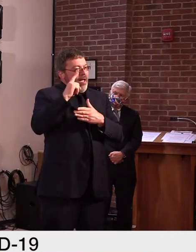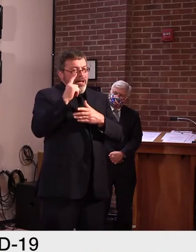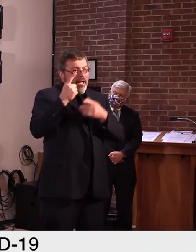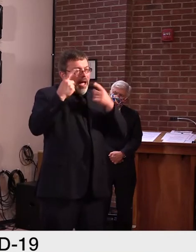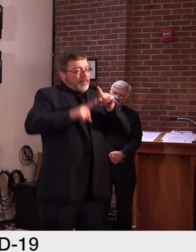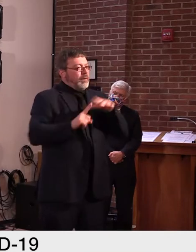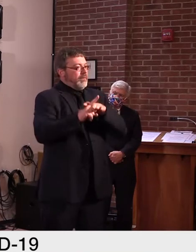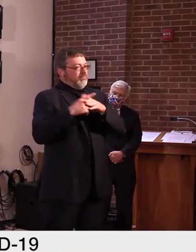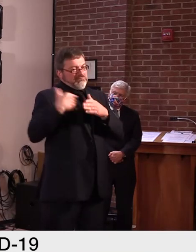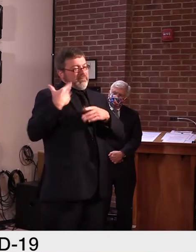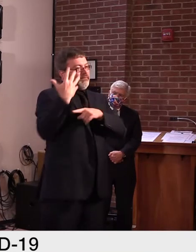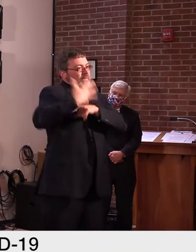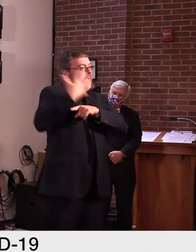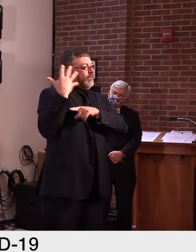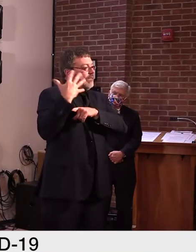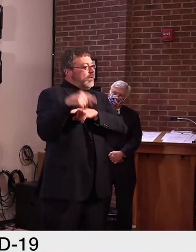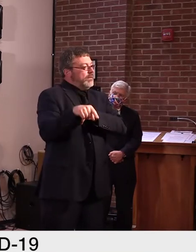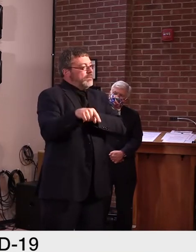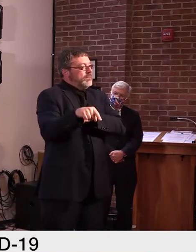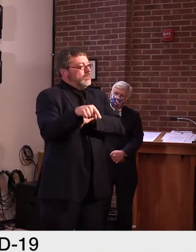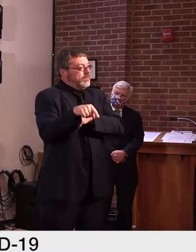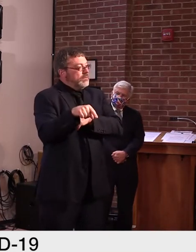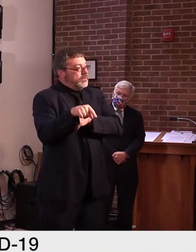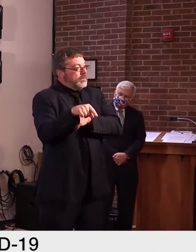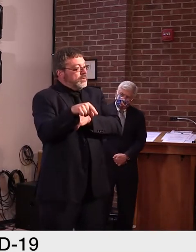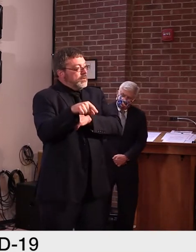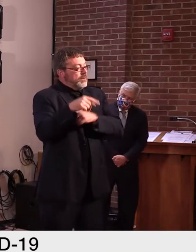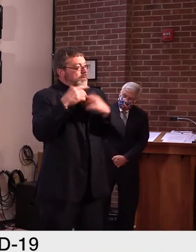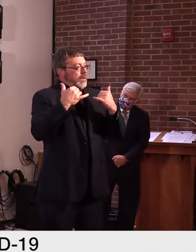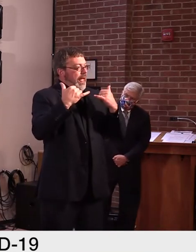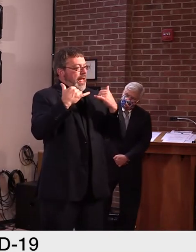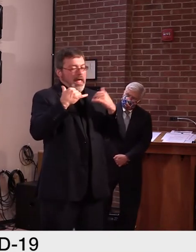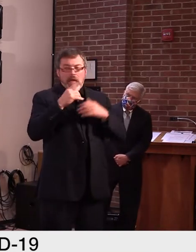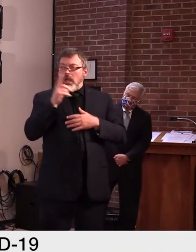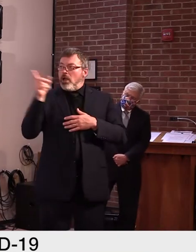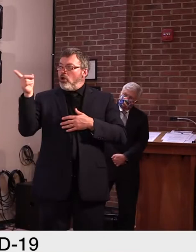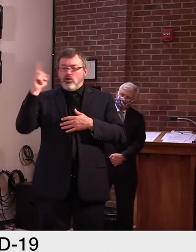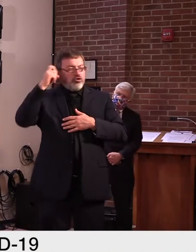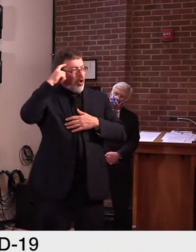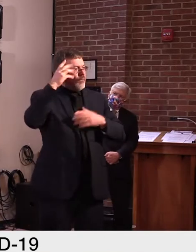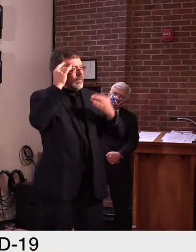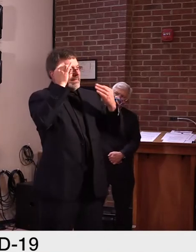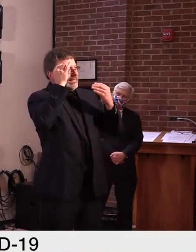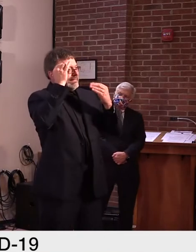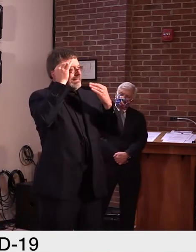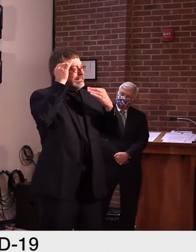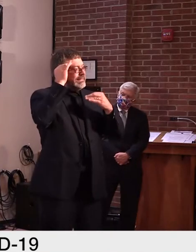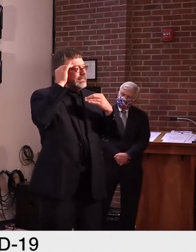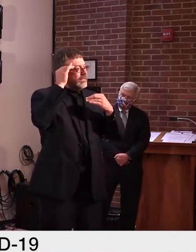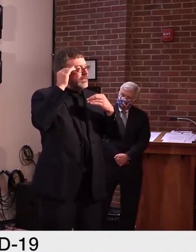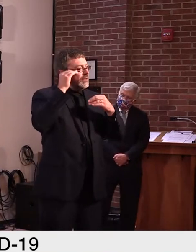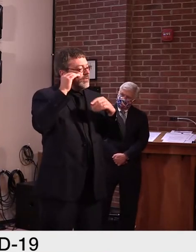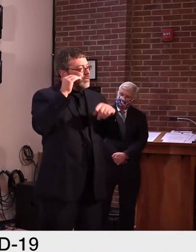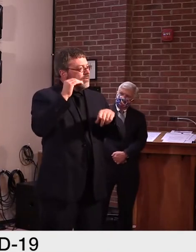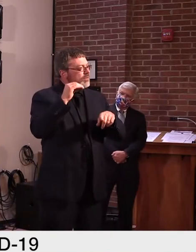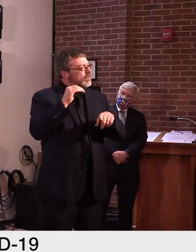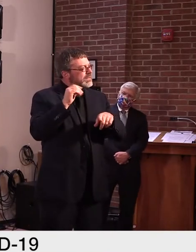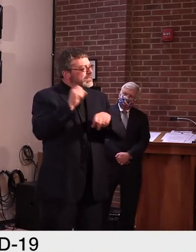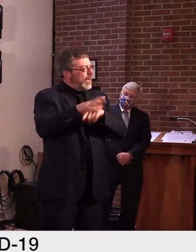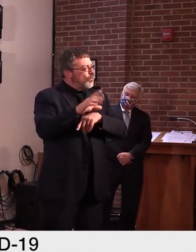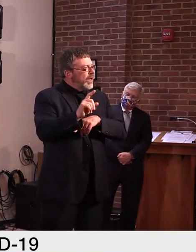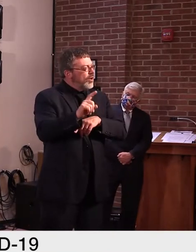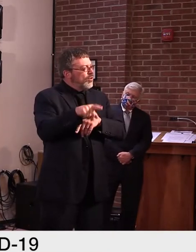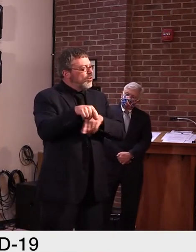recently launched an effort to send a lot of antigen platforms to long-term care facilities